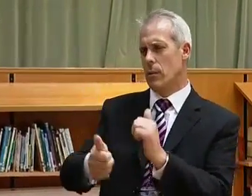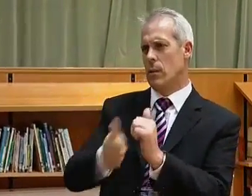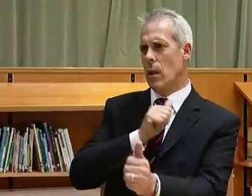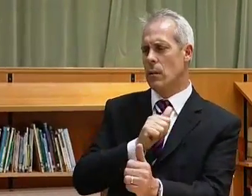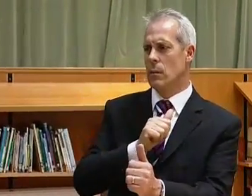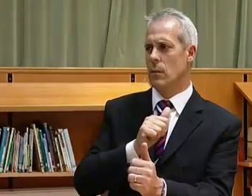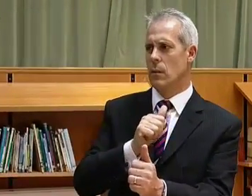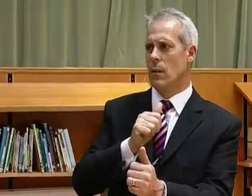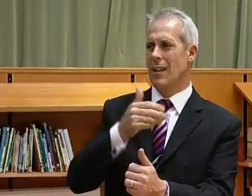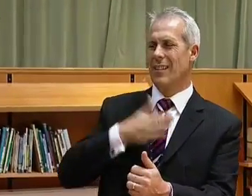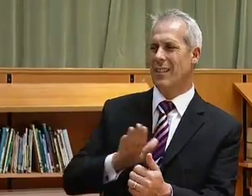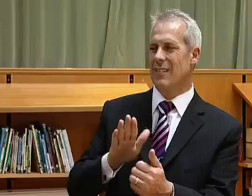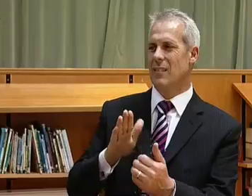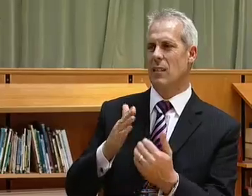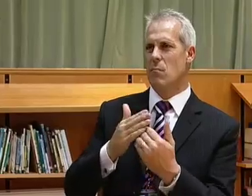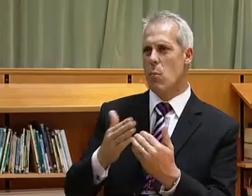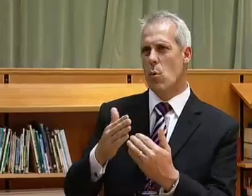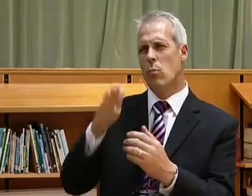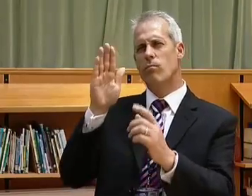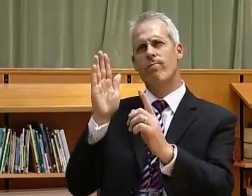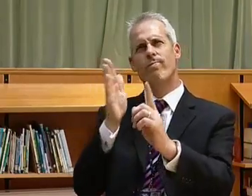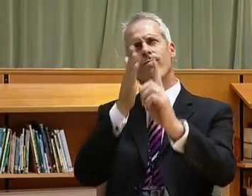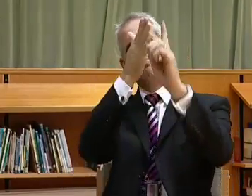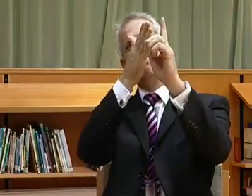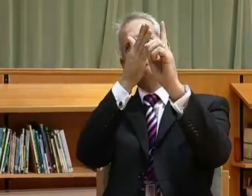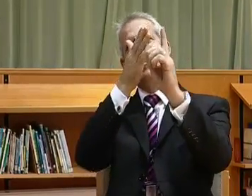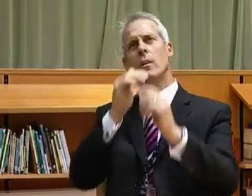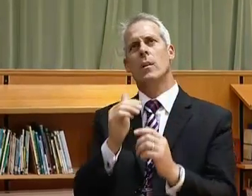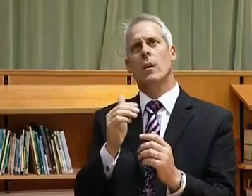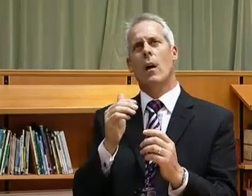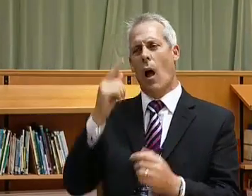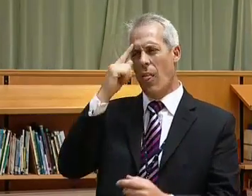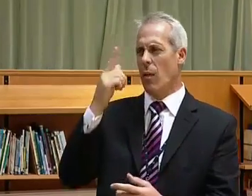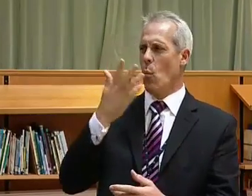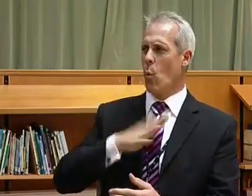were very clever, gifted and talented group and we wanted to help you aim higher.